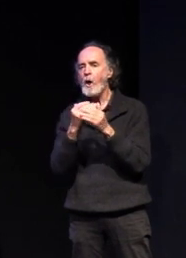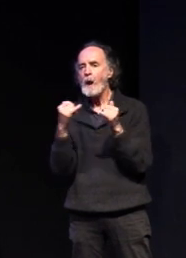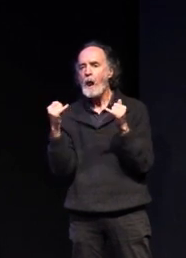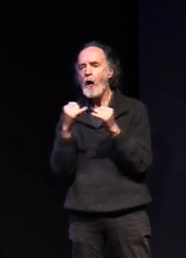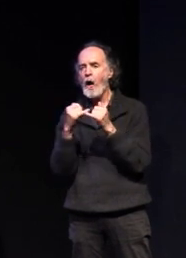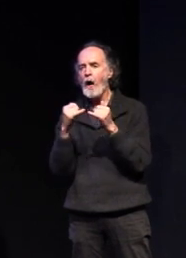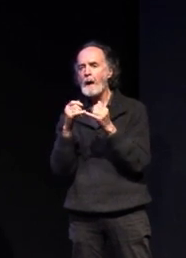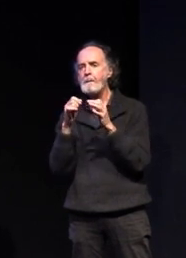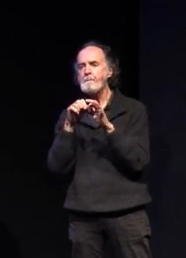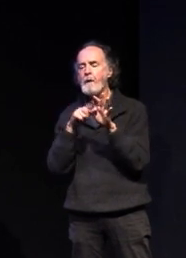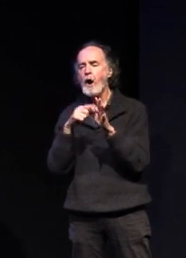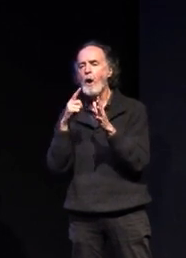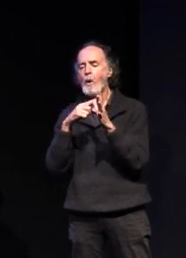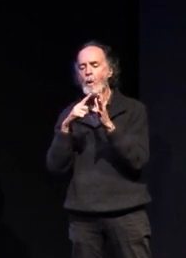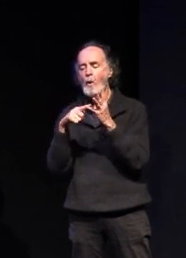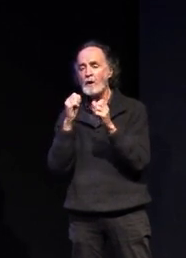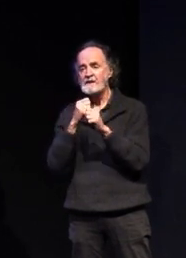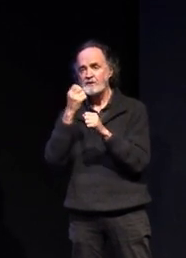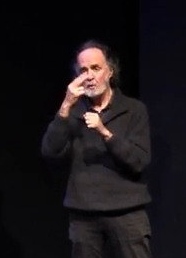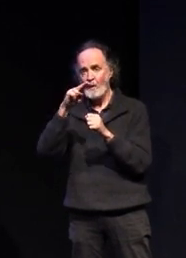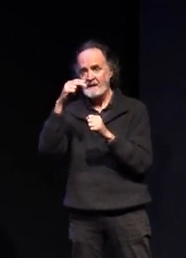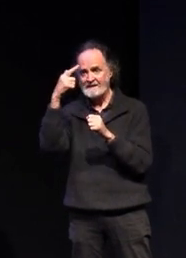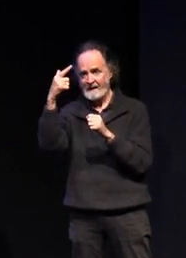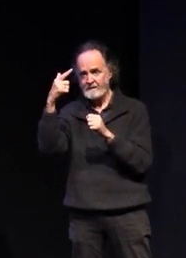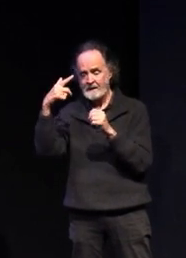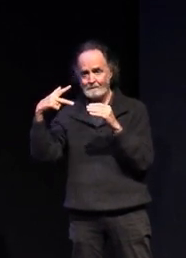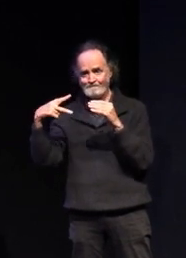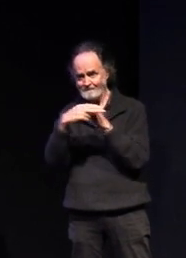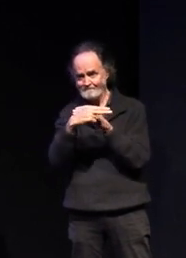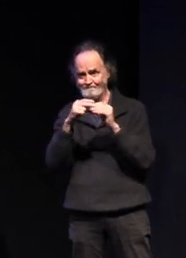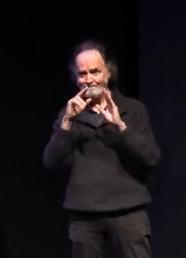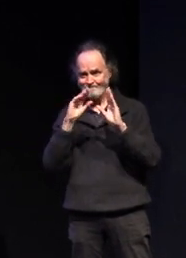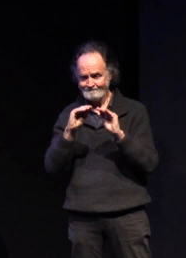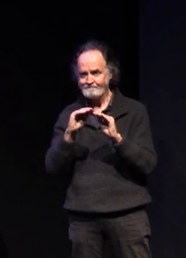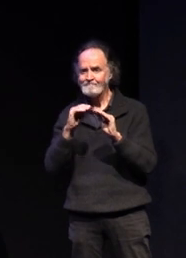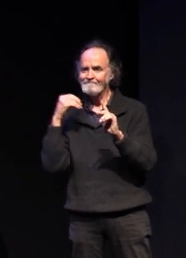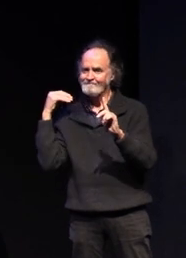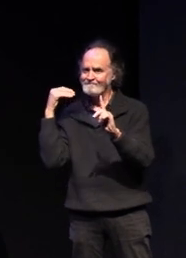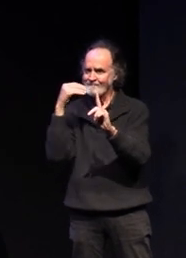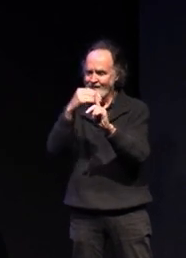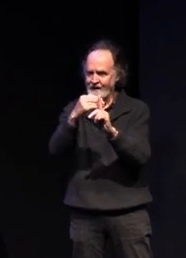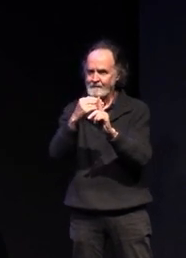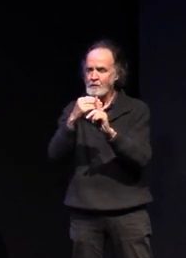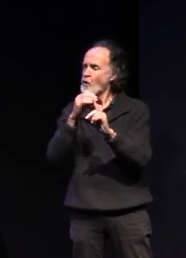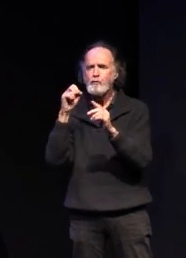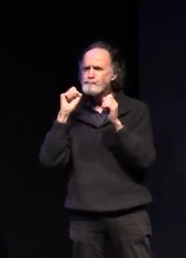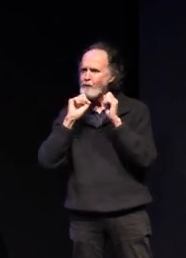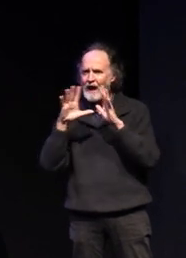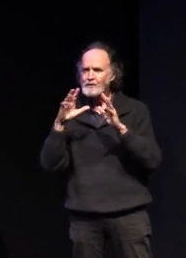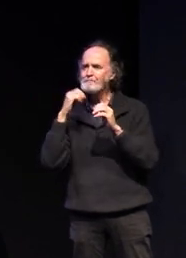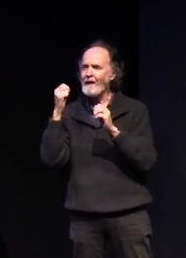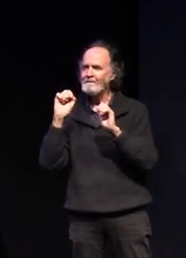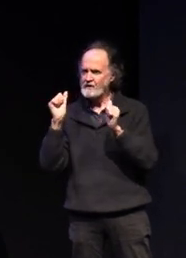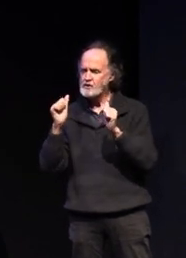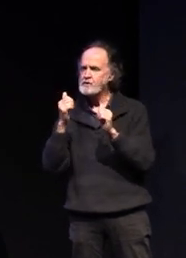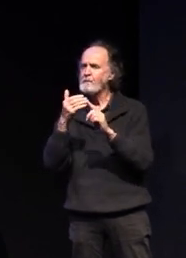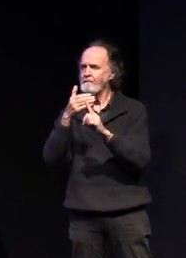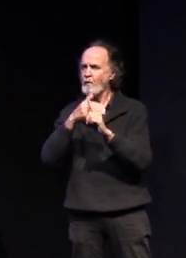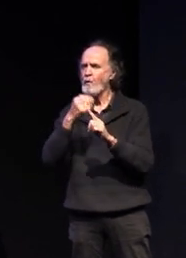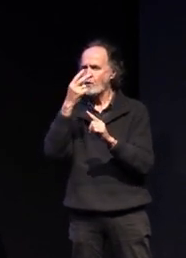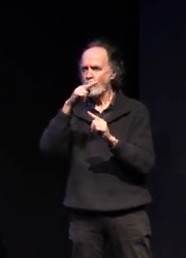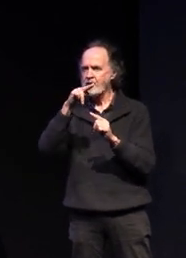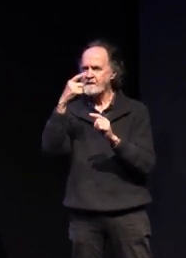august 27th but there's no need to rush in terms of the programs make sure you investigate those subjects